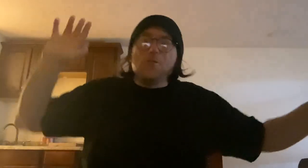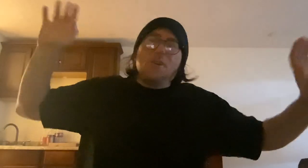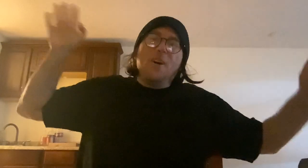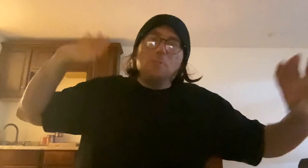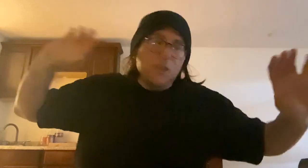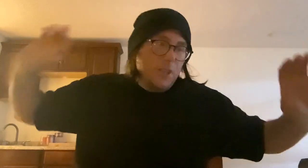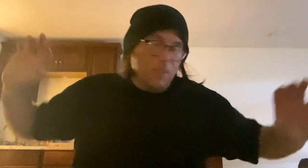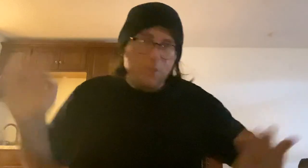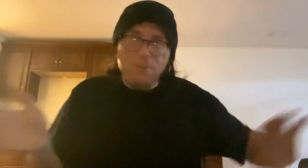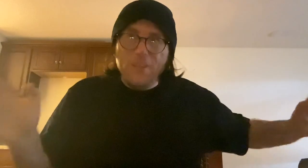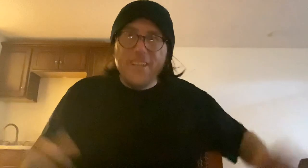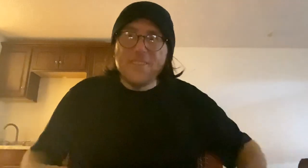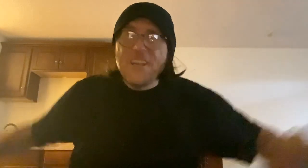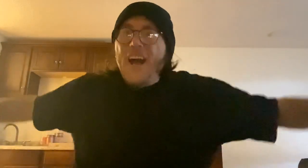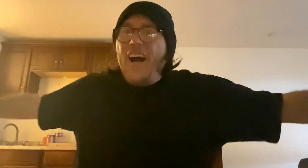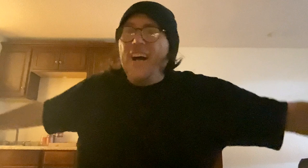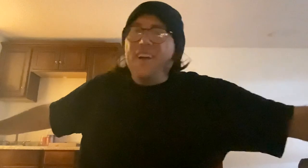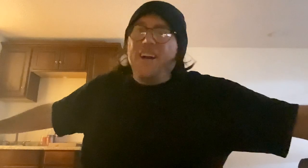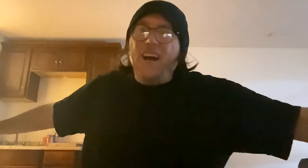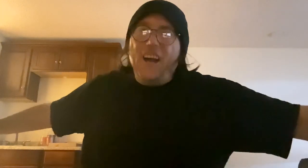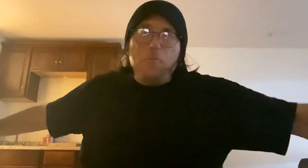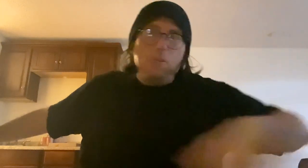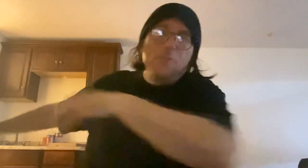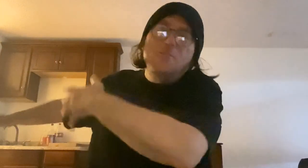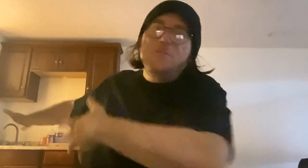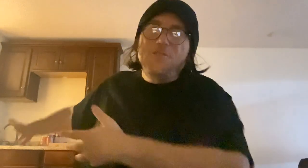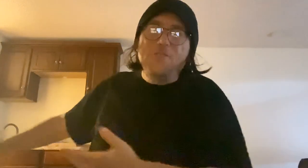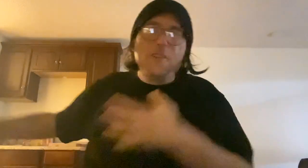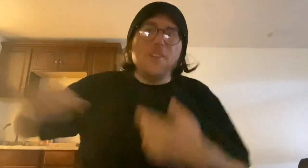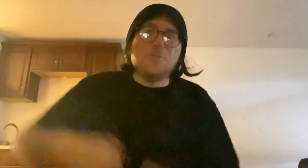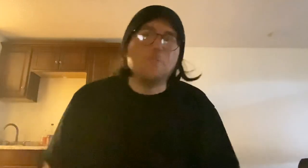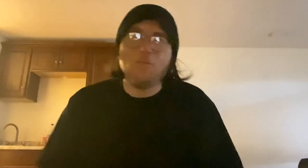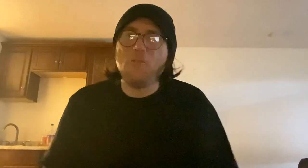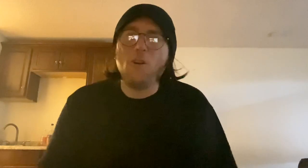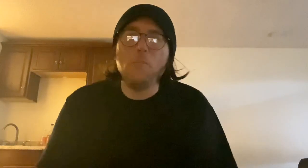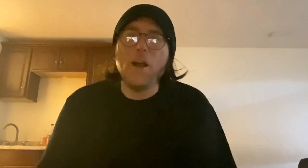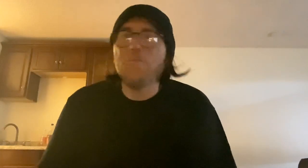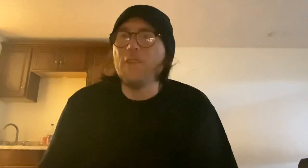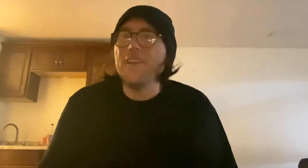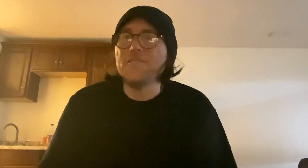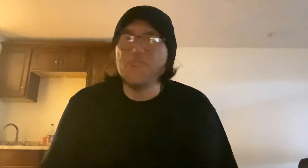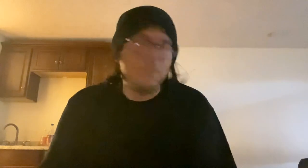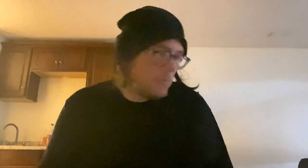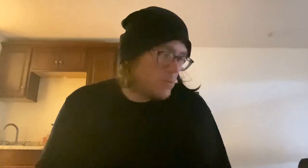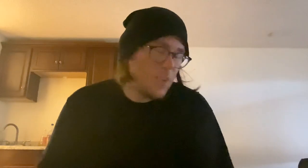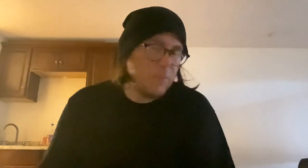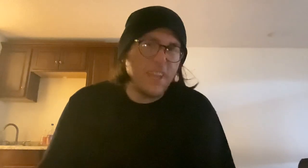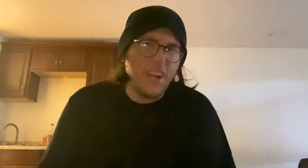Oh, if you do this, I will do it is refer all my friends to you or something, you know,